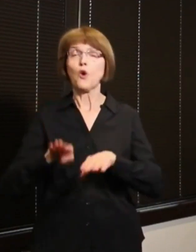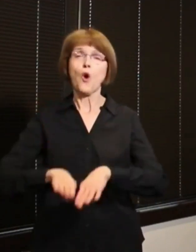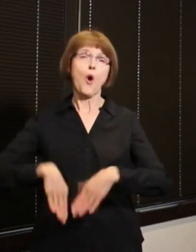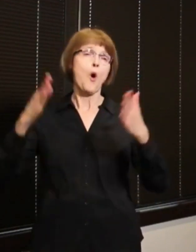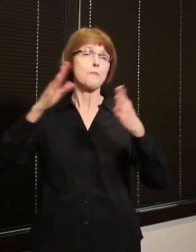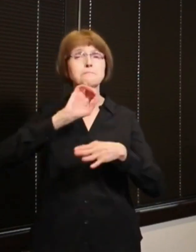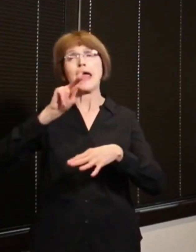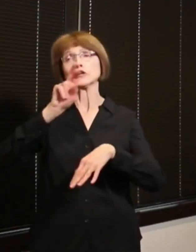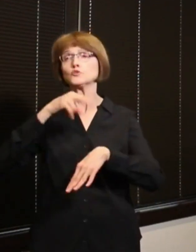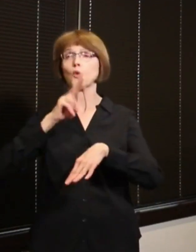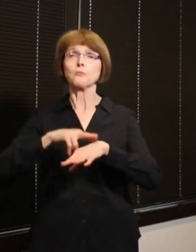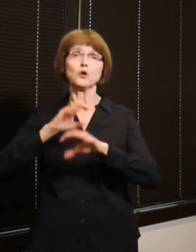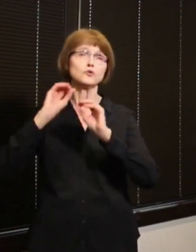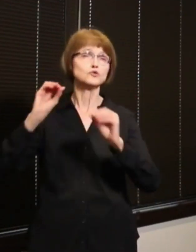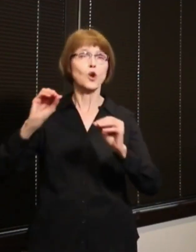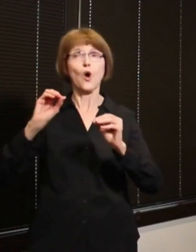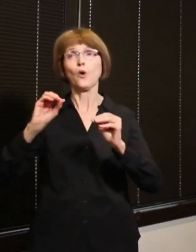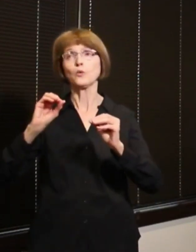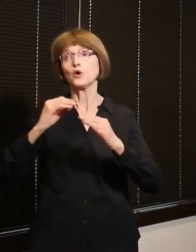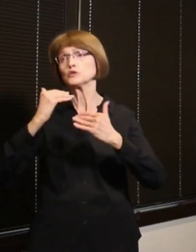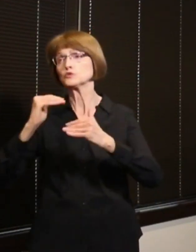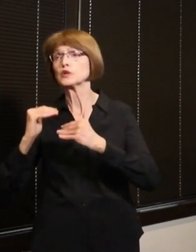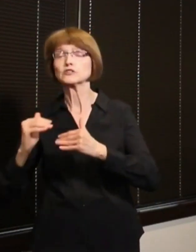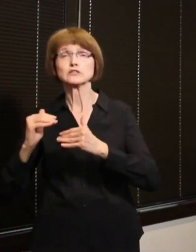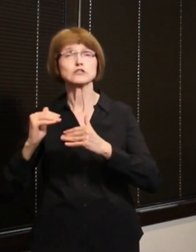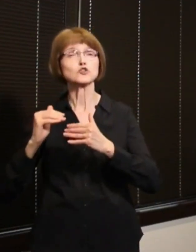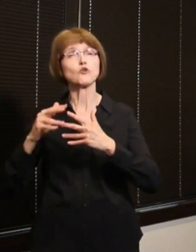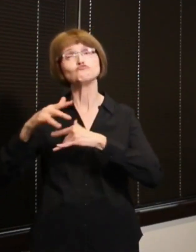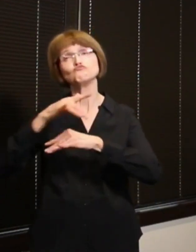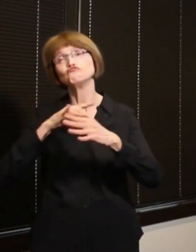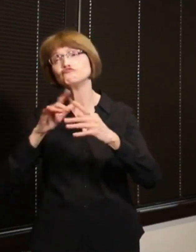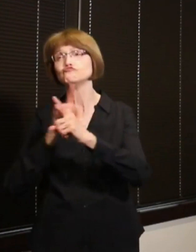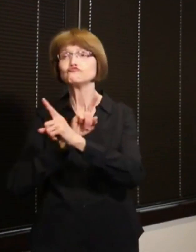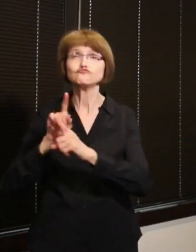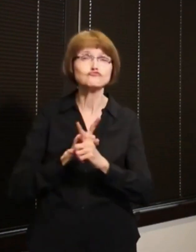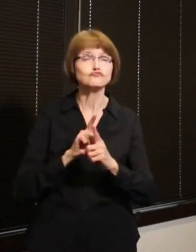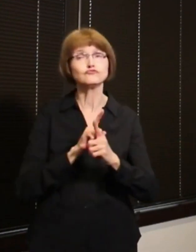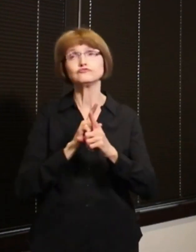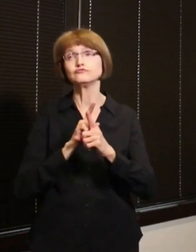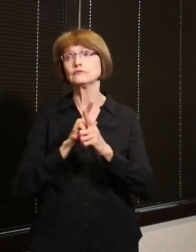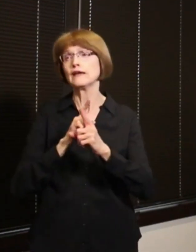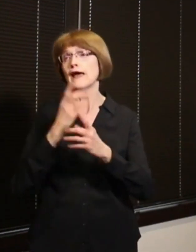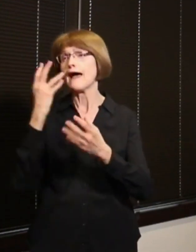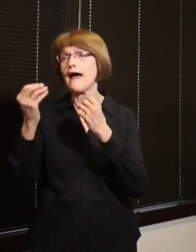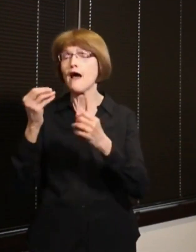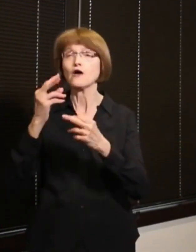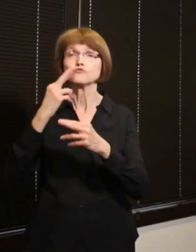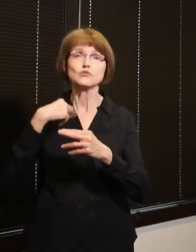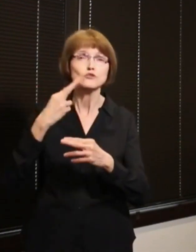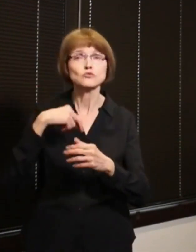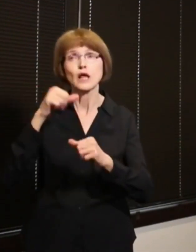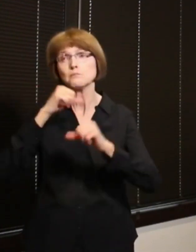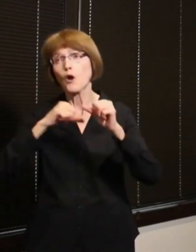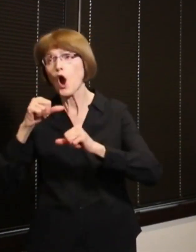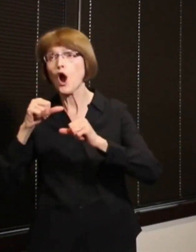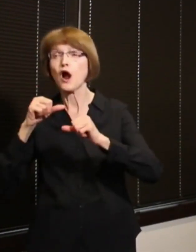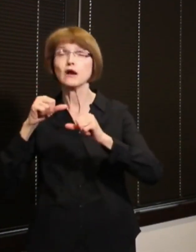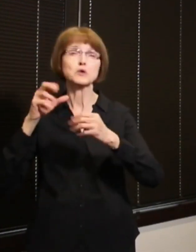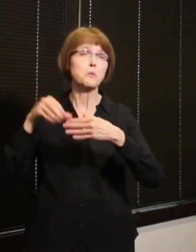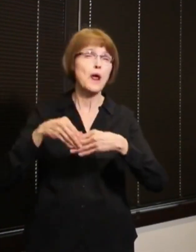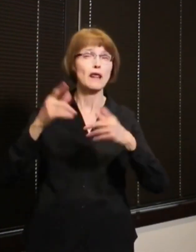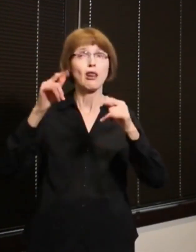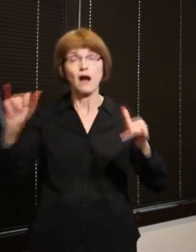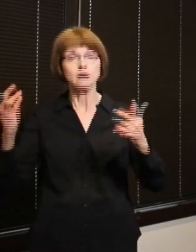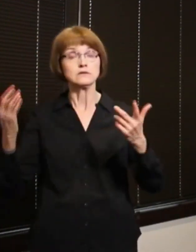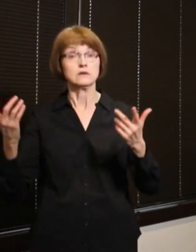started with absolutely no social restrictions you know people interacting you know large gatherings things like that